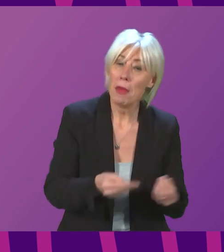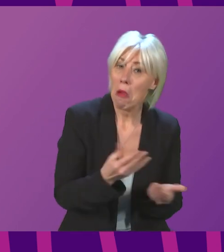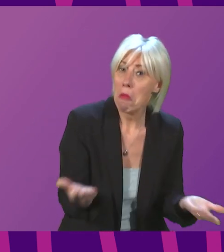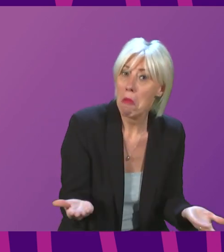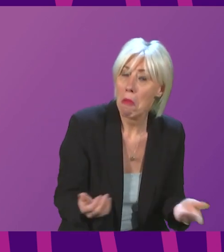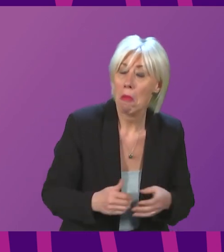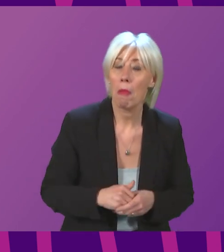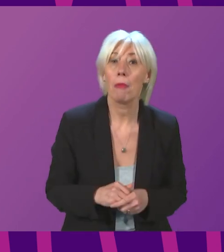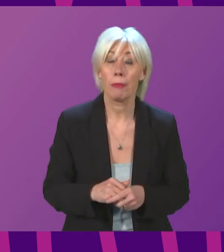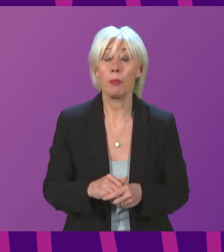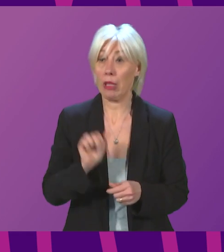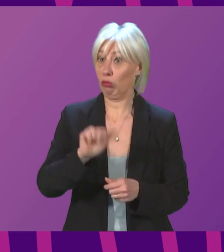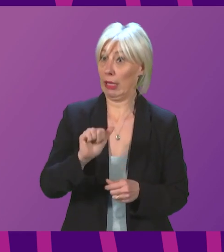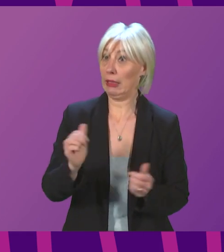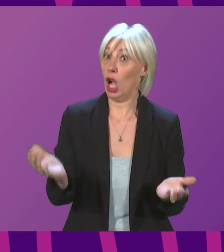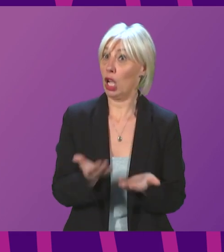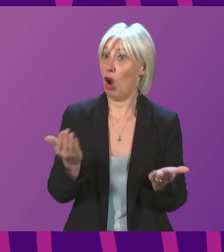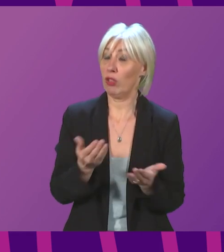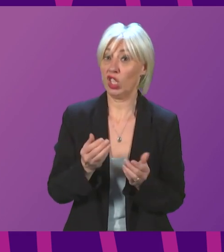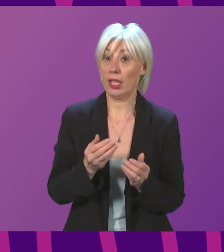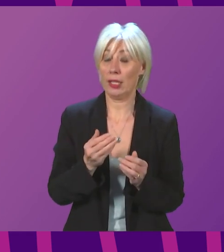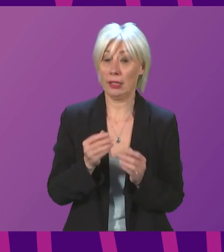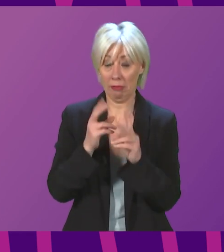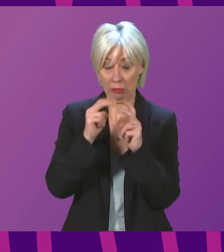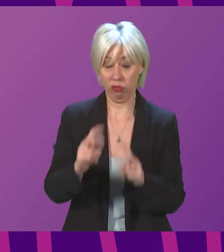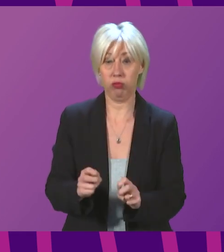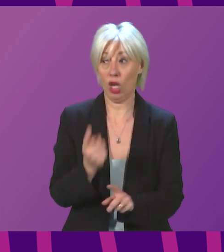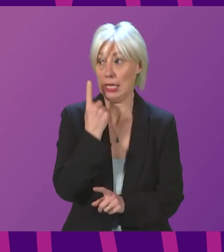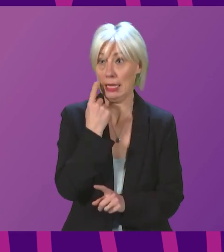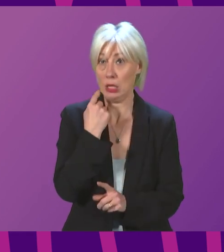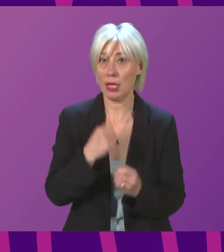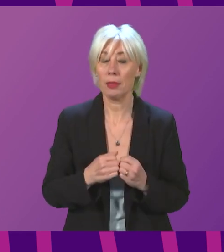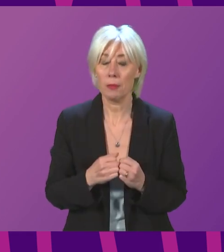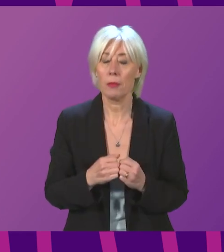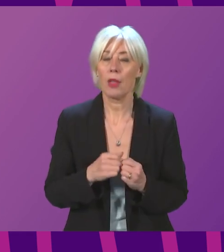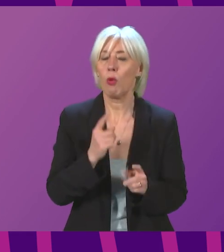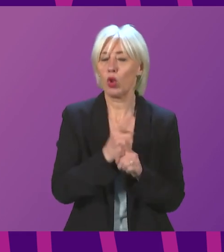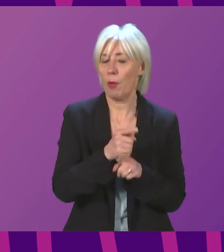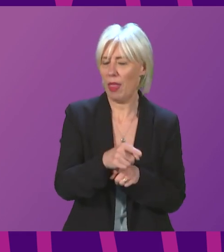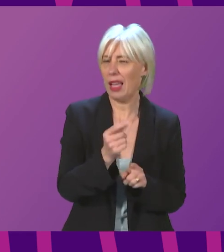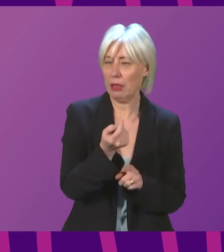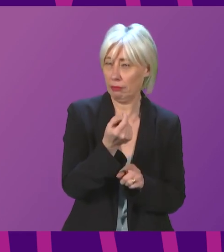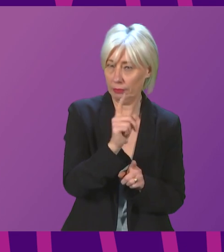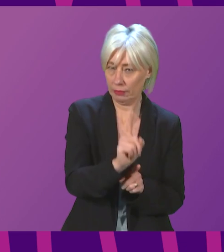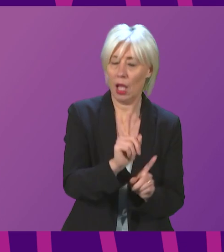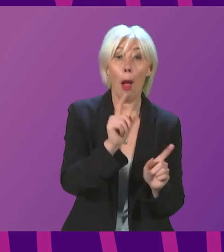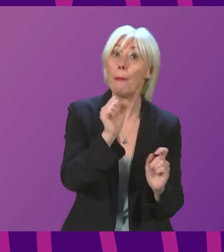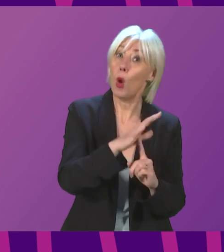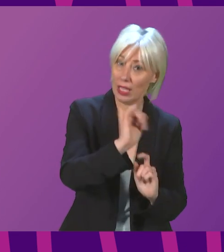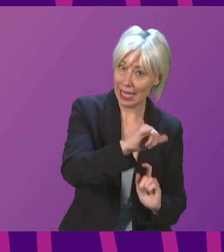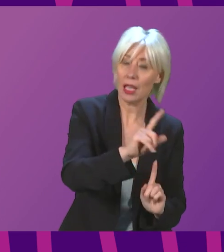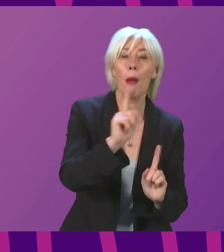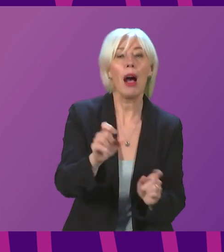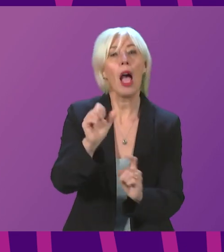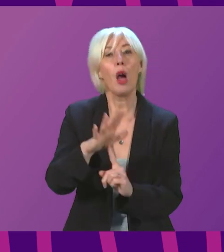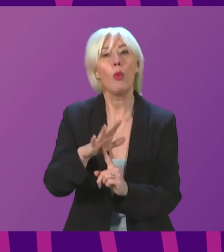really encouraging study that was published yesterday in a moment. And that is important. But I also think it's